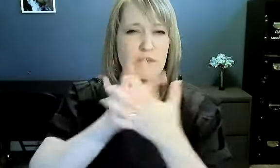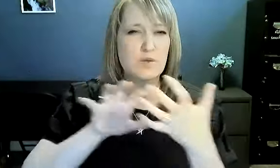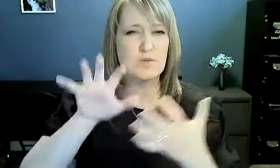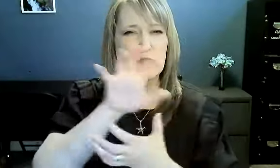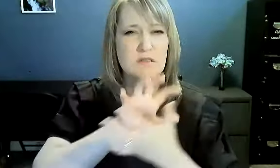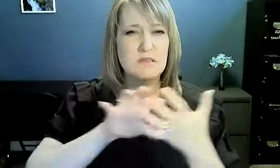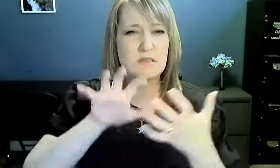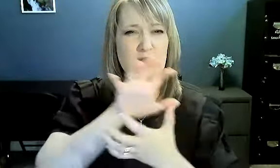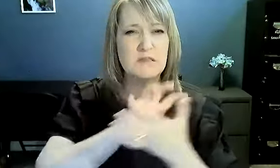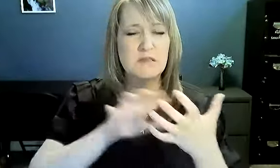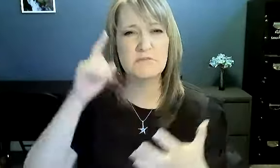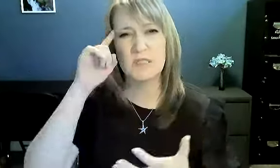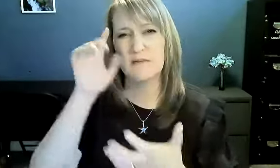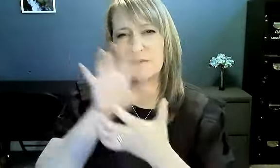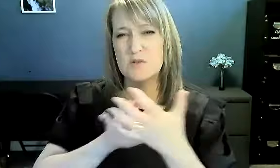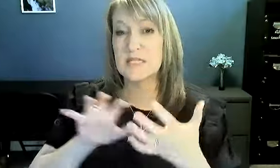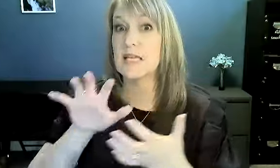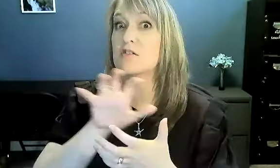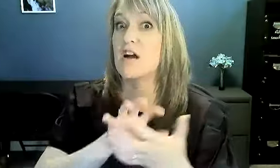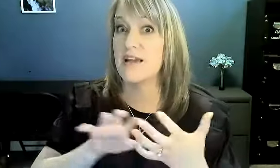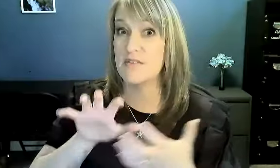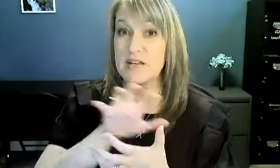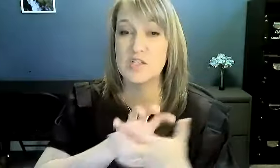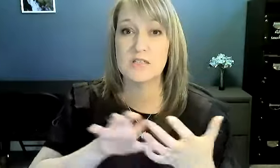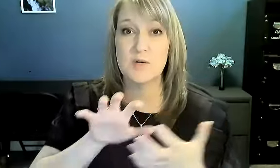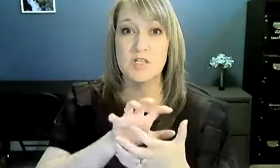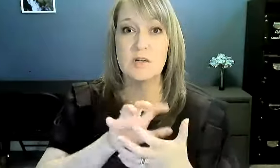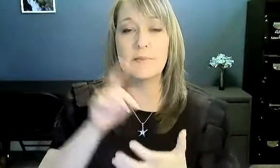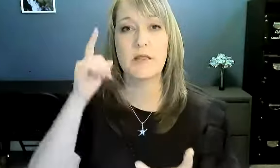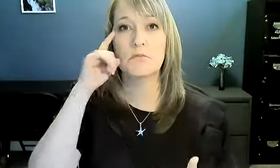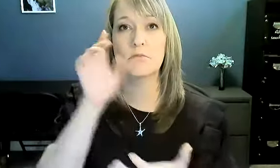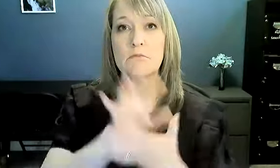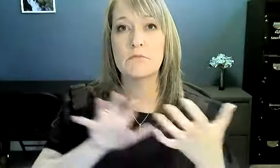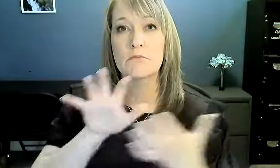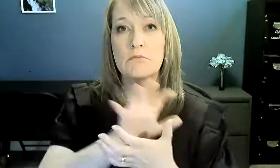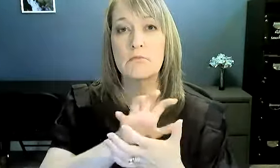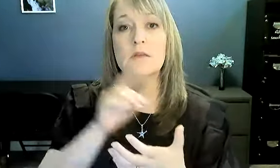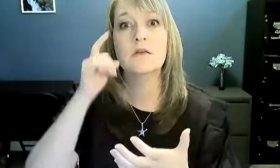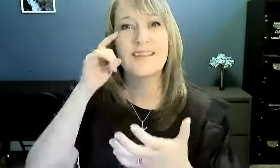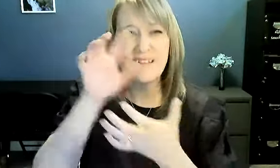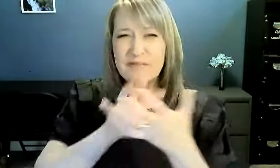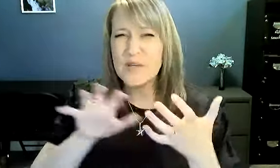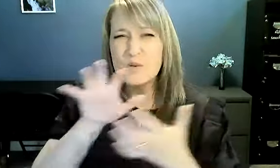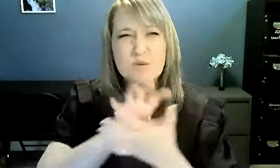Confused. Confused. Again, you've got to have the facial expression. You can't be, like, confused.